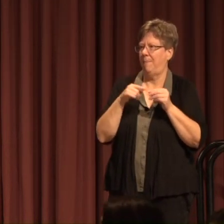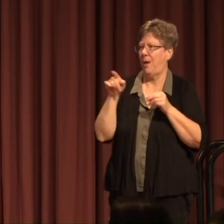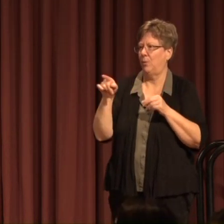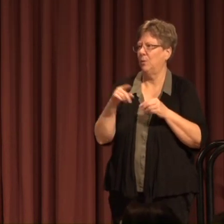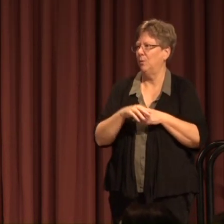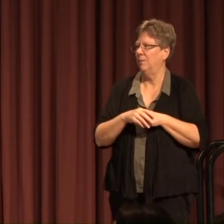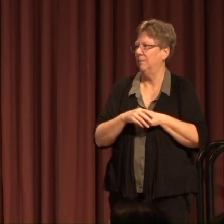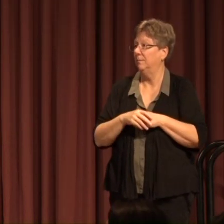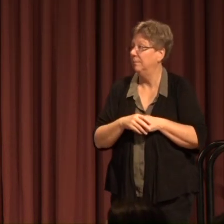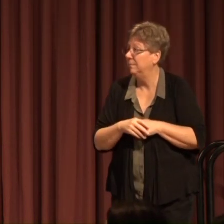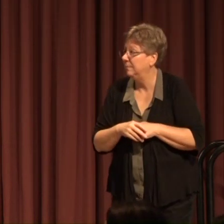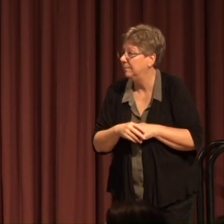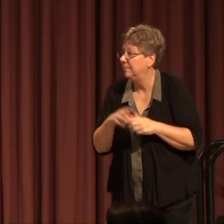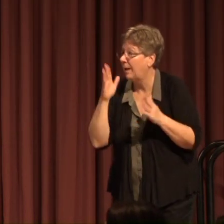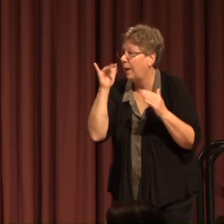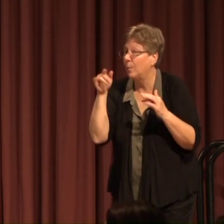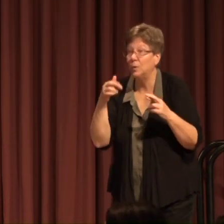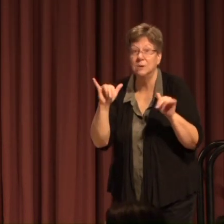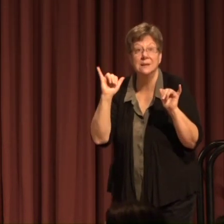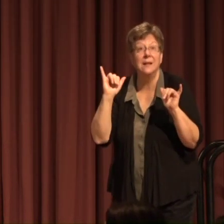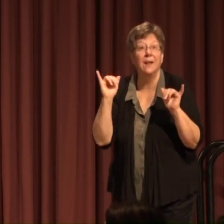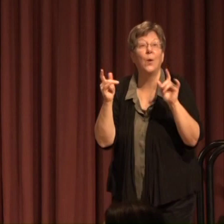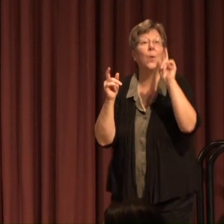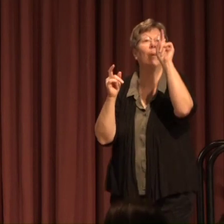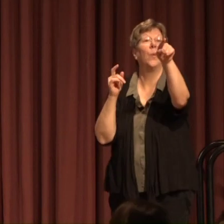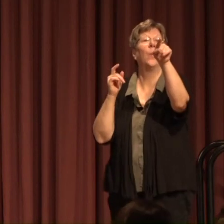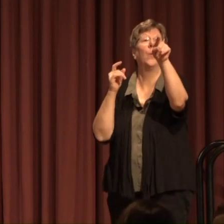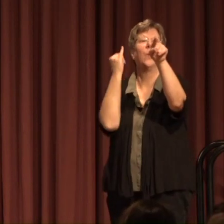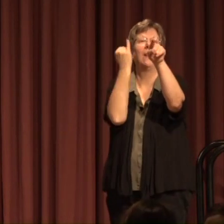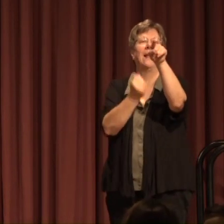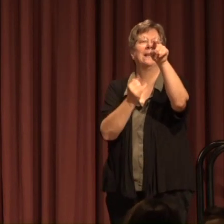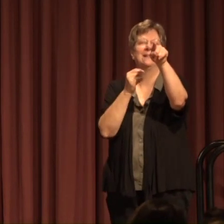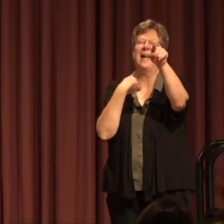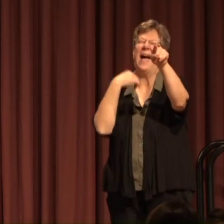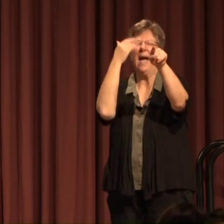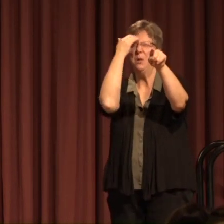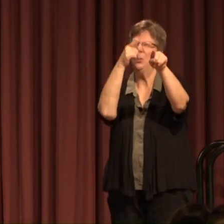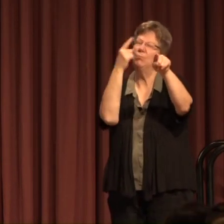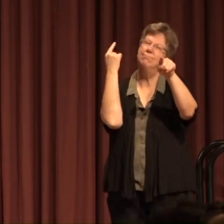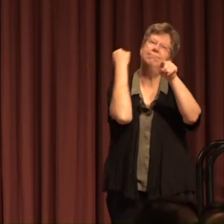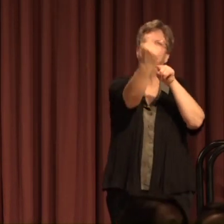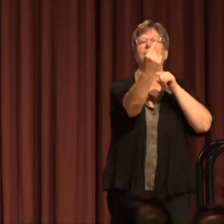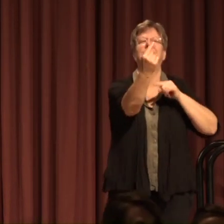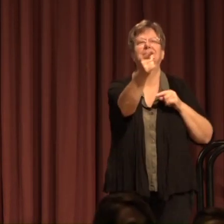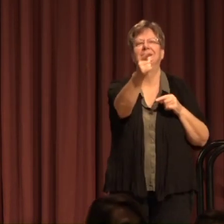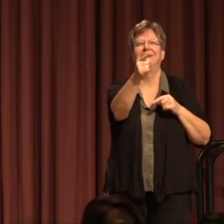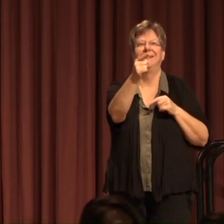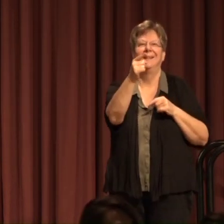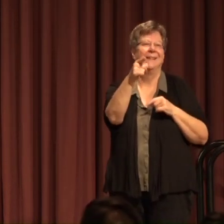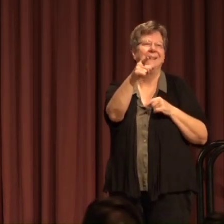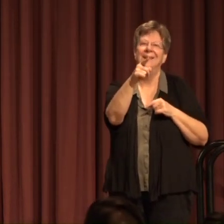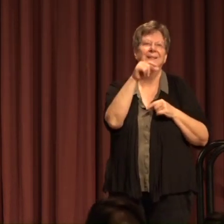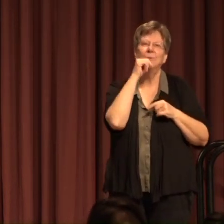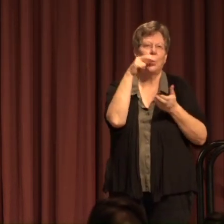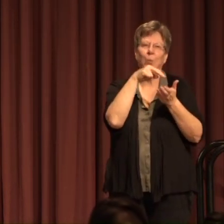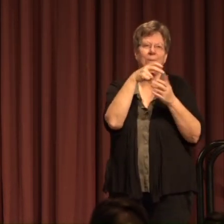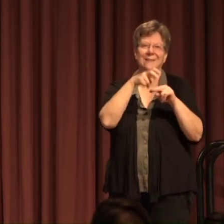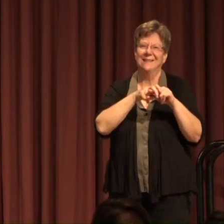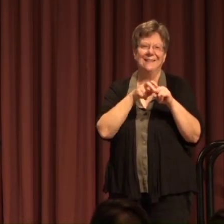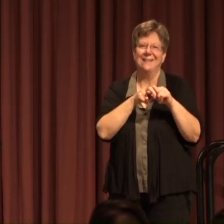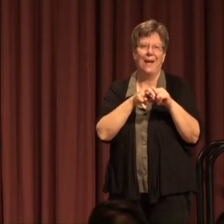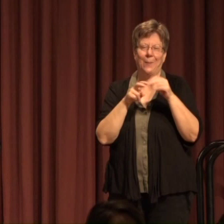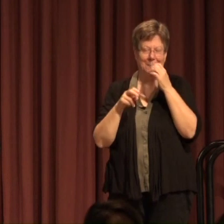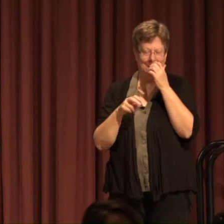Oh my gosh, I hope you're still here There Oh I knew you'd go clear to the back Mike, don't sit down yet